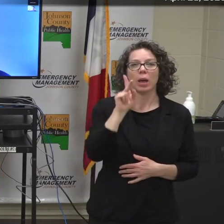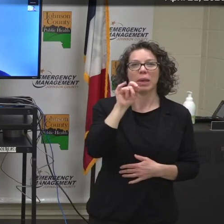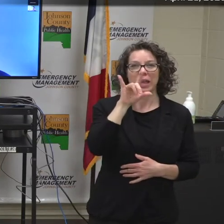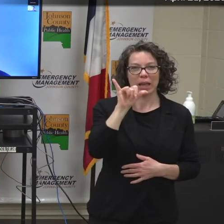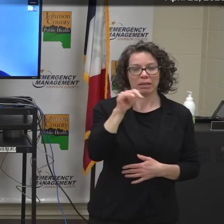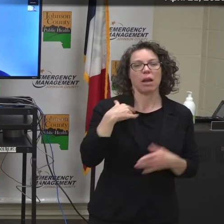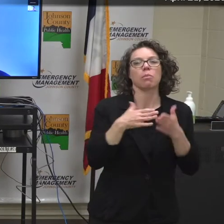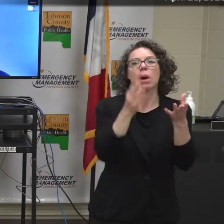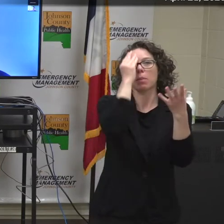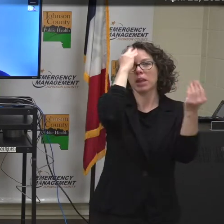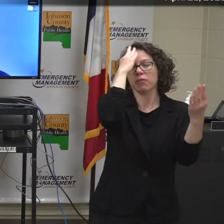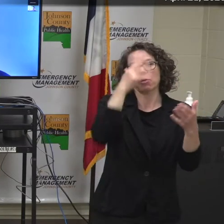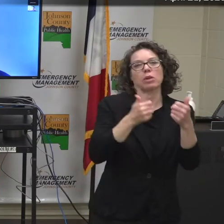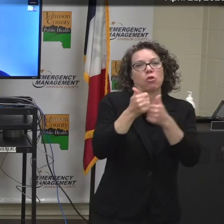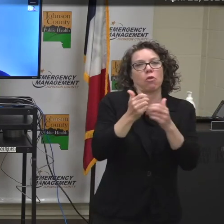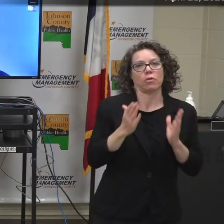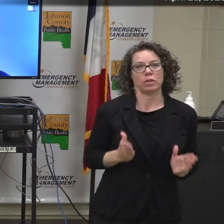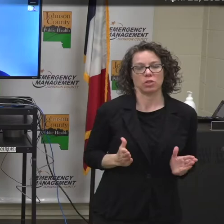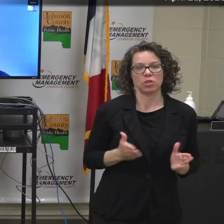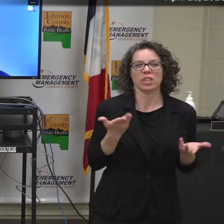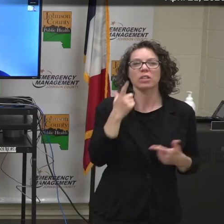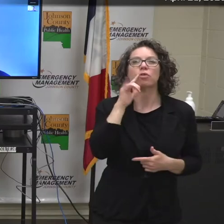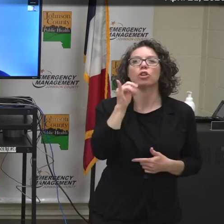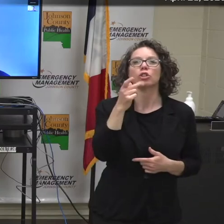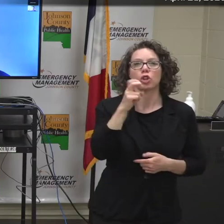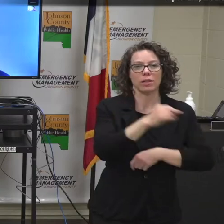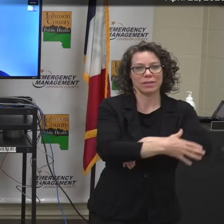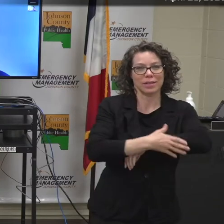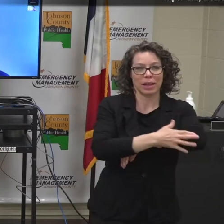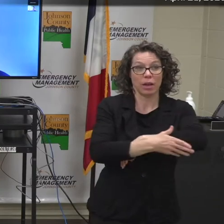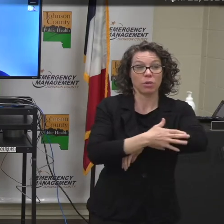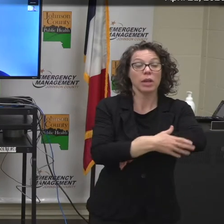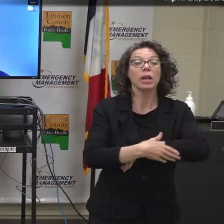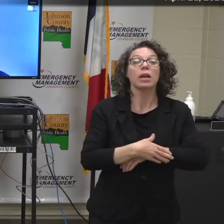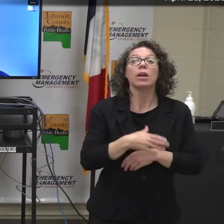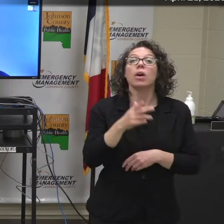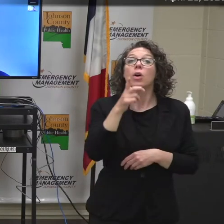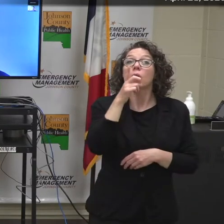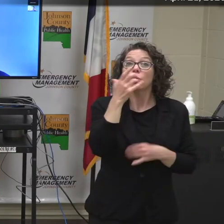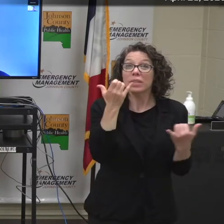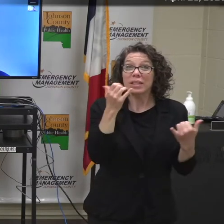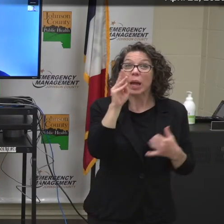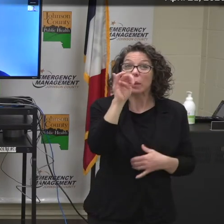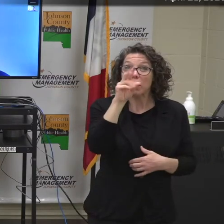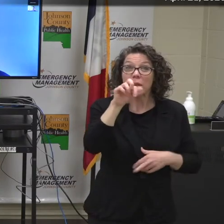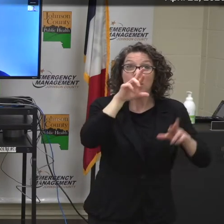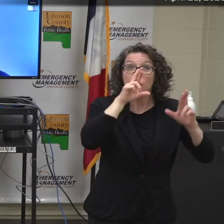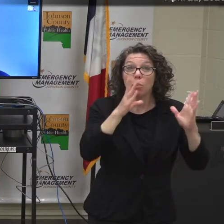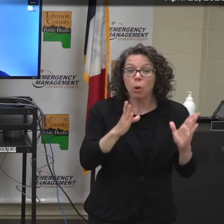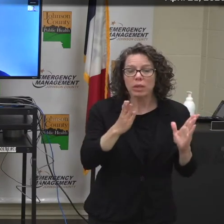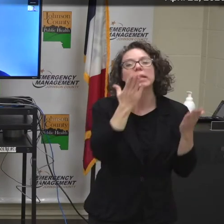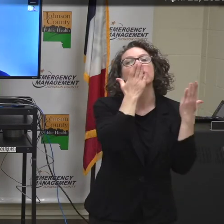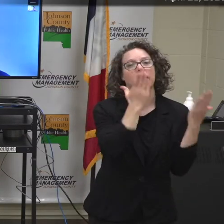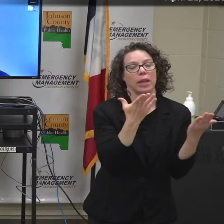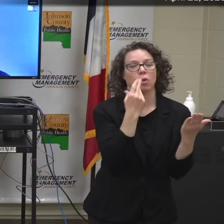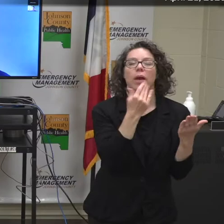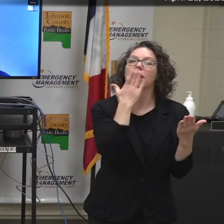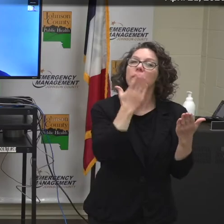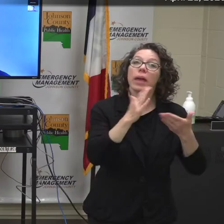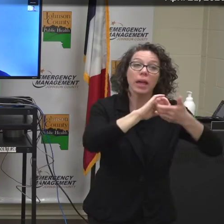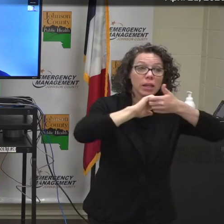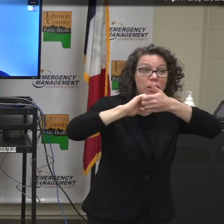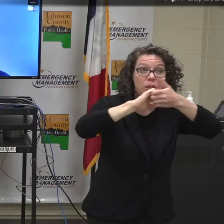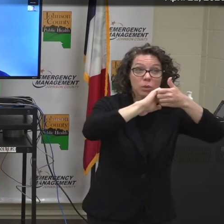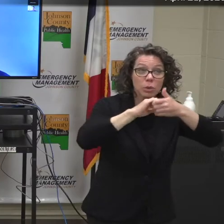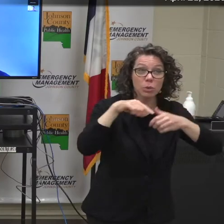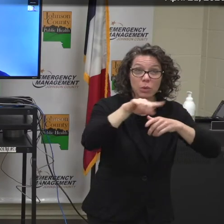Information Officer for Johnson County. A thank you to those in the media reporting on this today and to our community partners who are participating